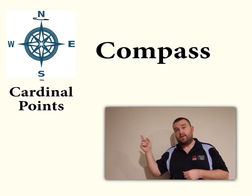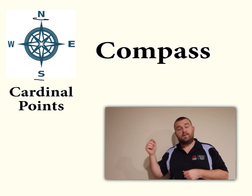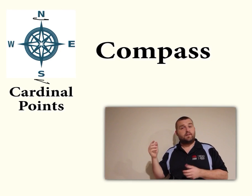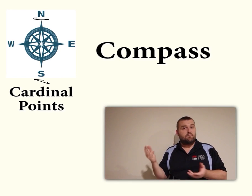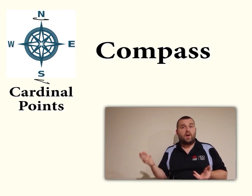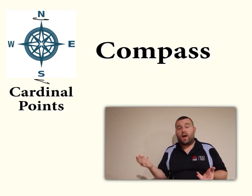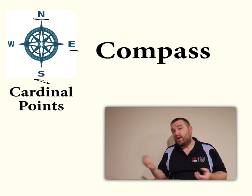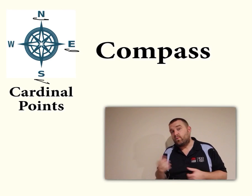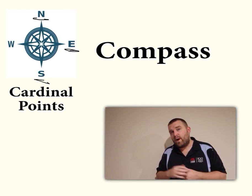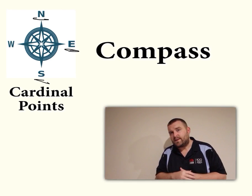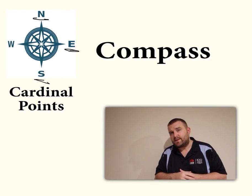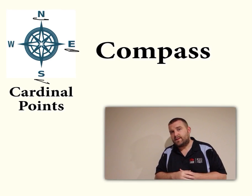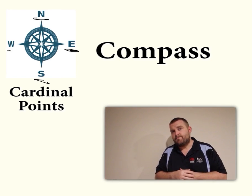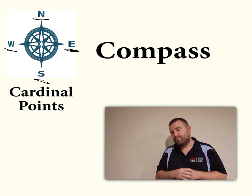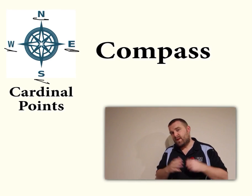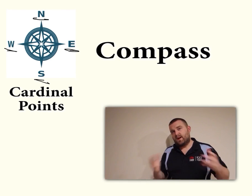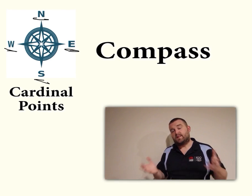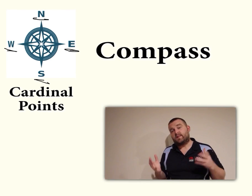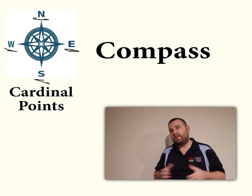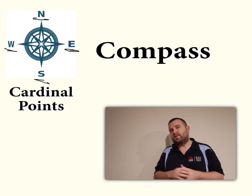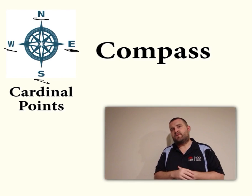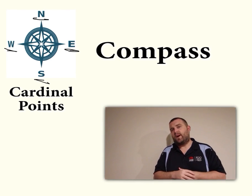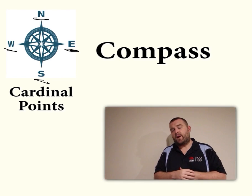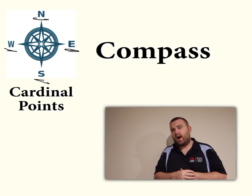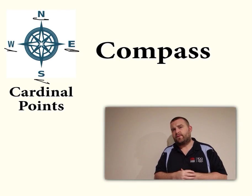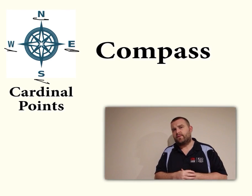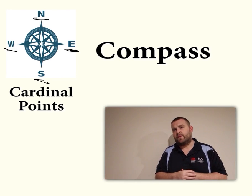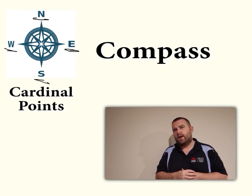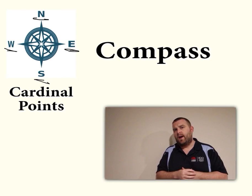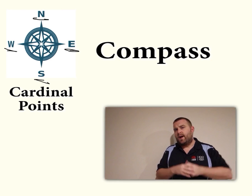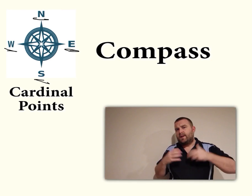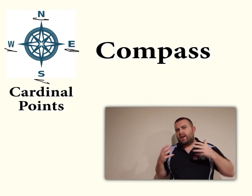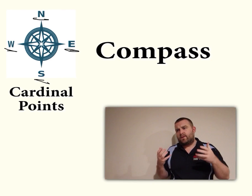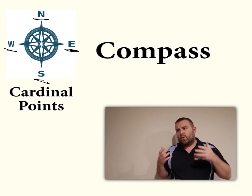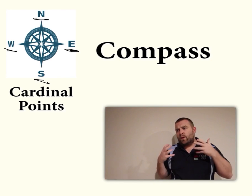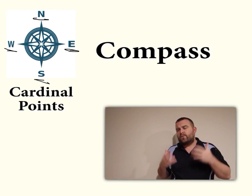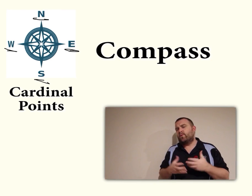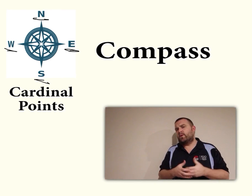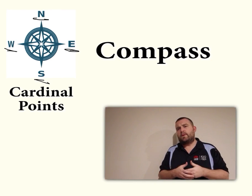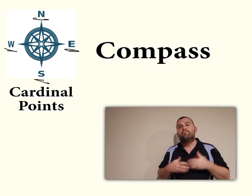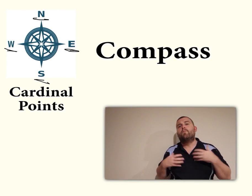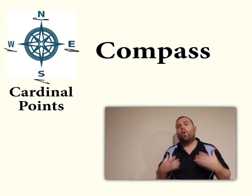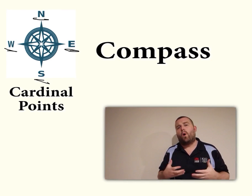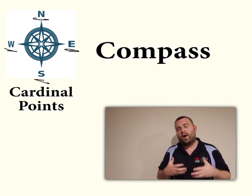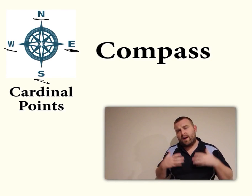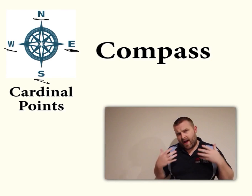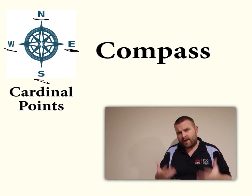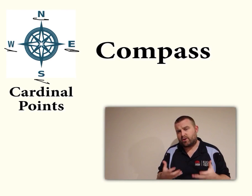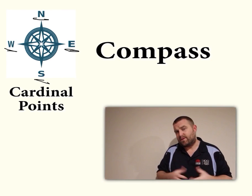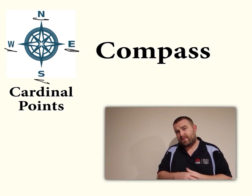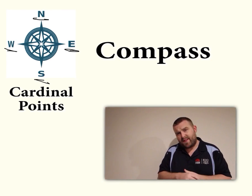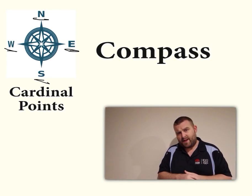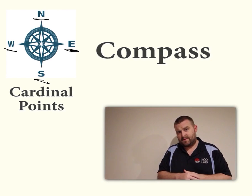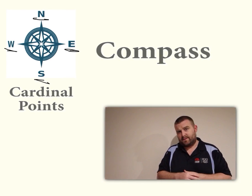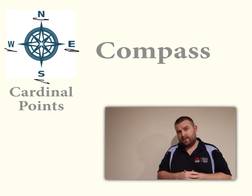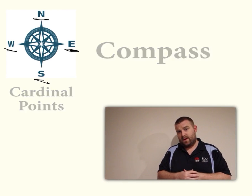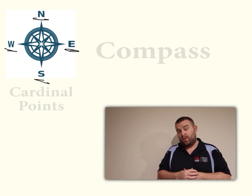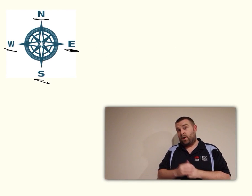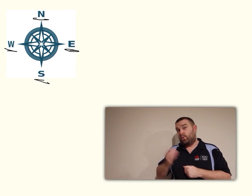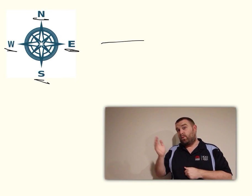east and west. Seems fair enough. Yet what if we want to be more accurate than that? Well